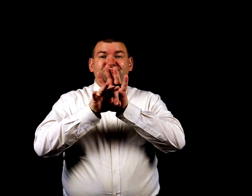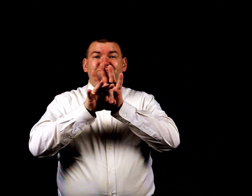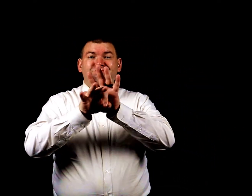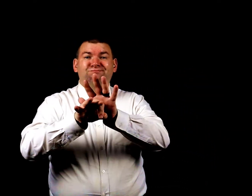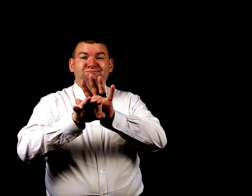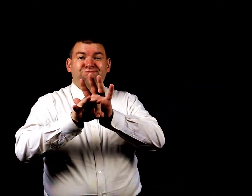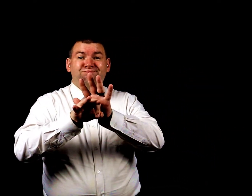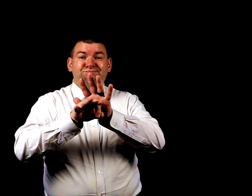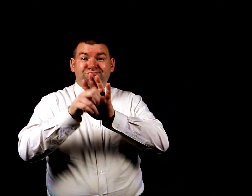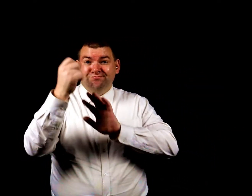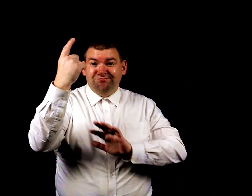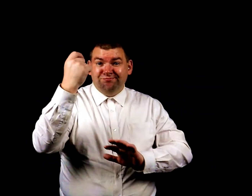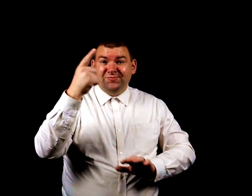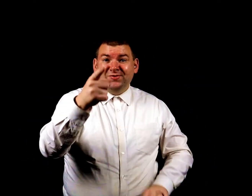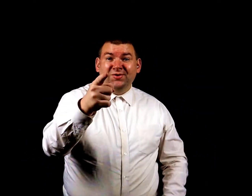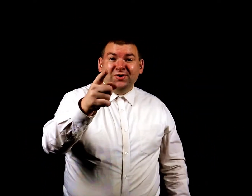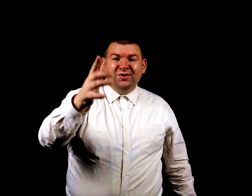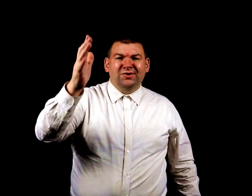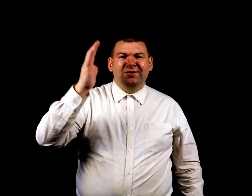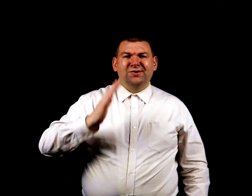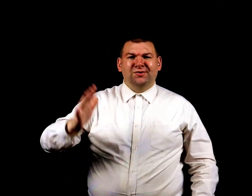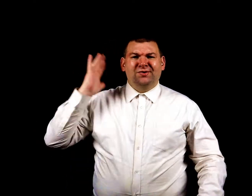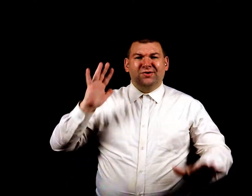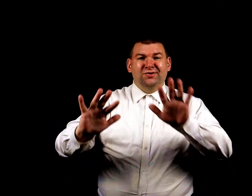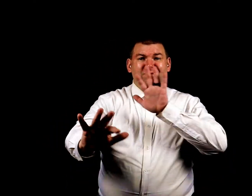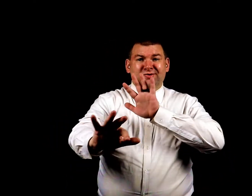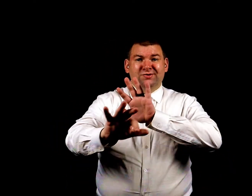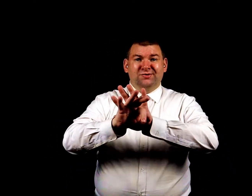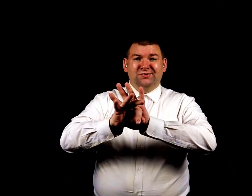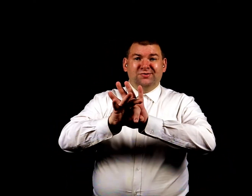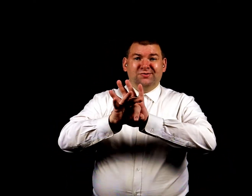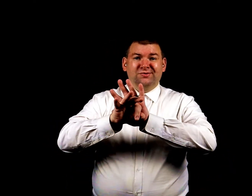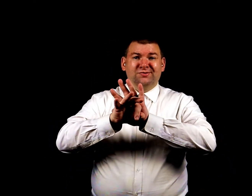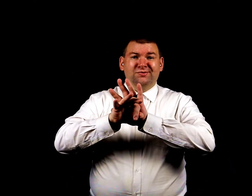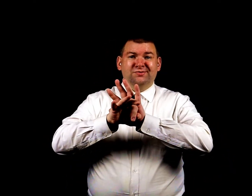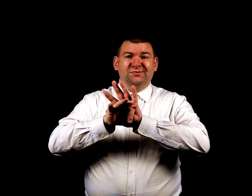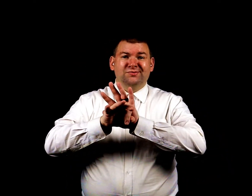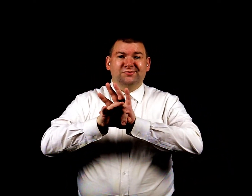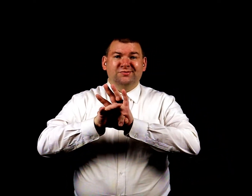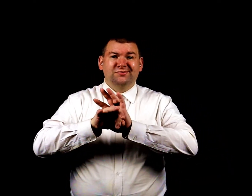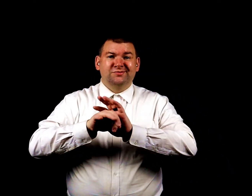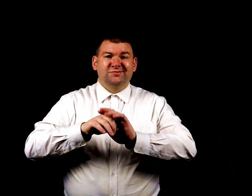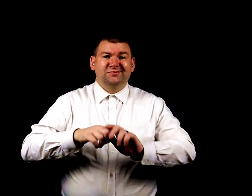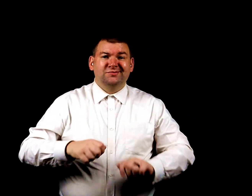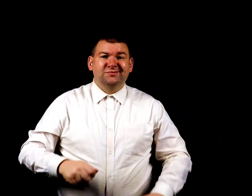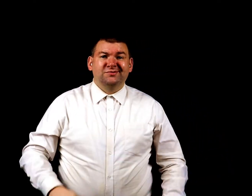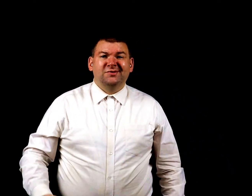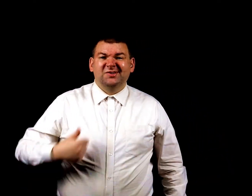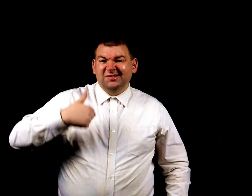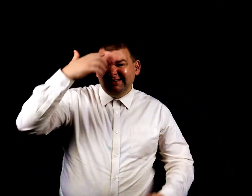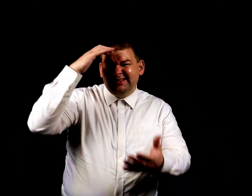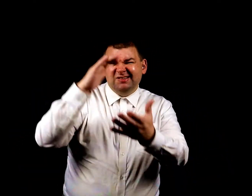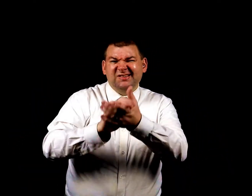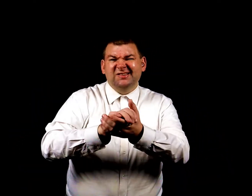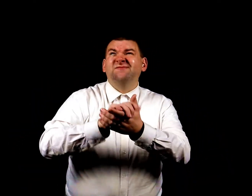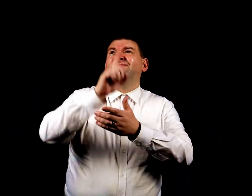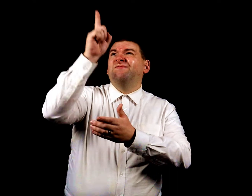You were chosen I believe you